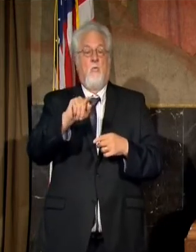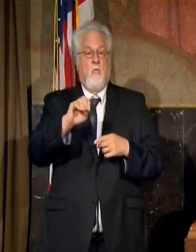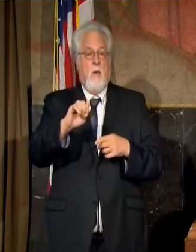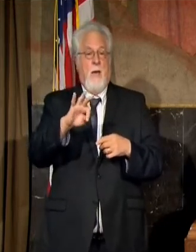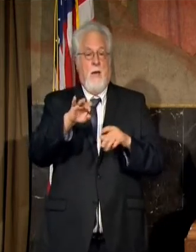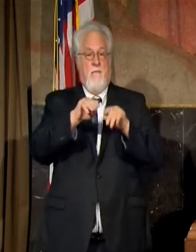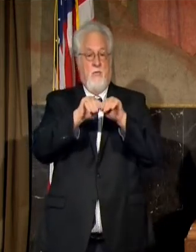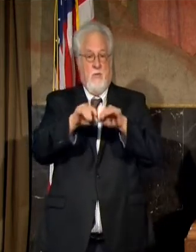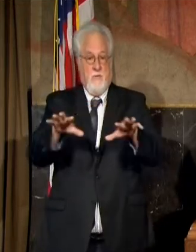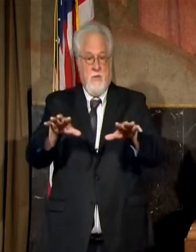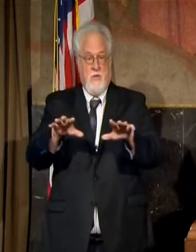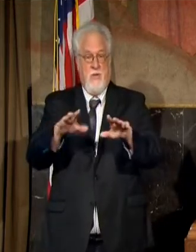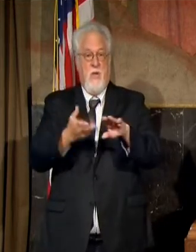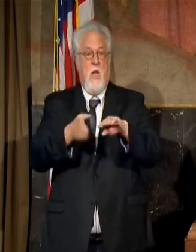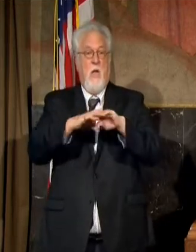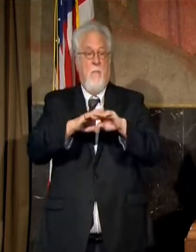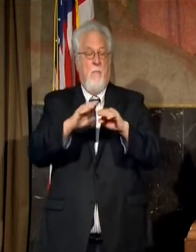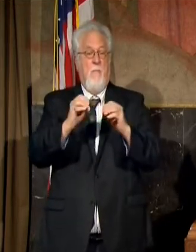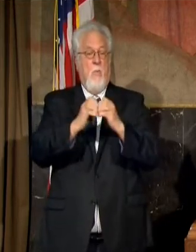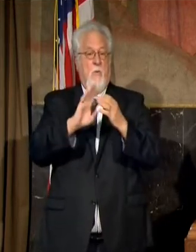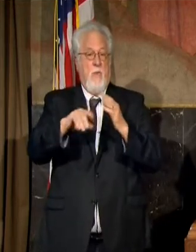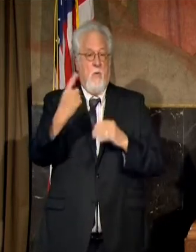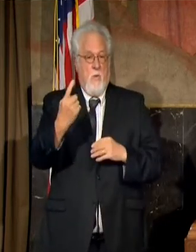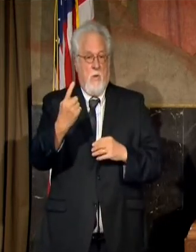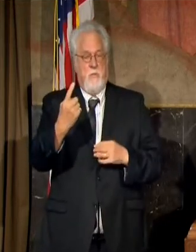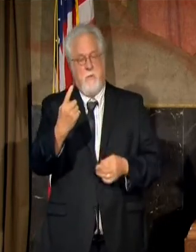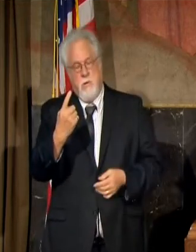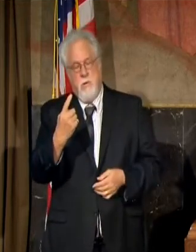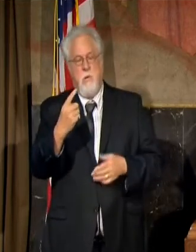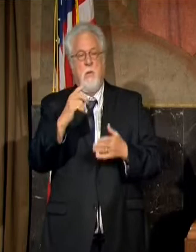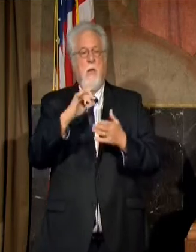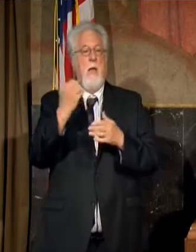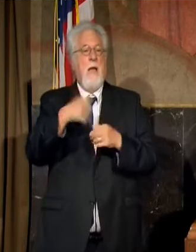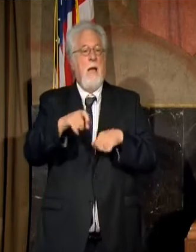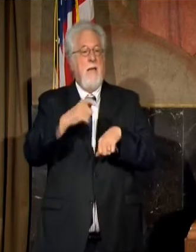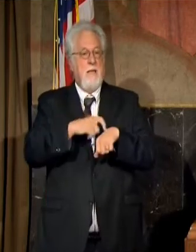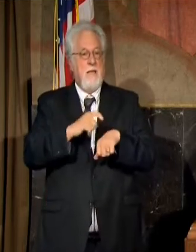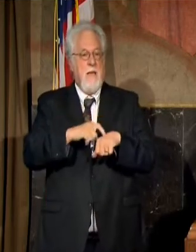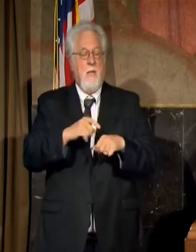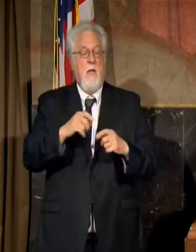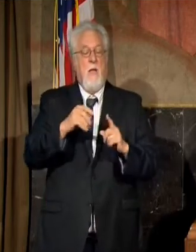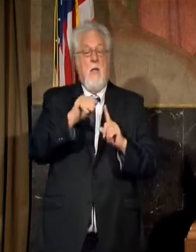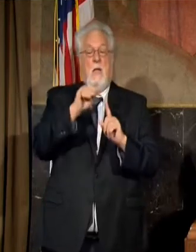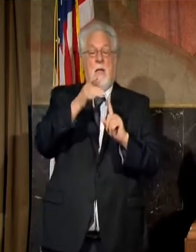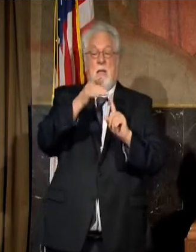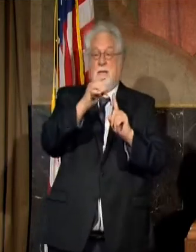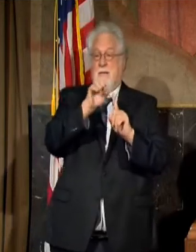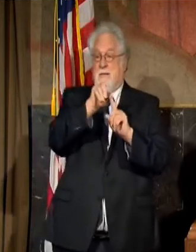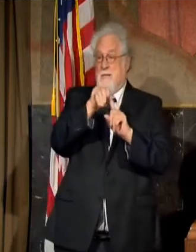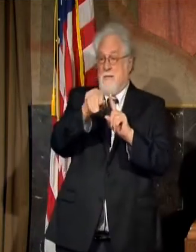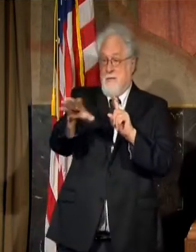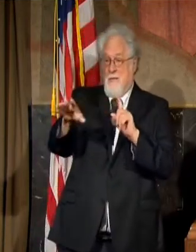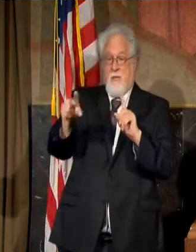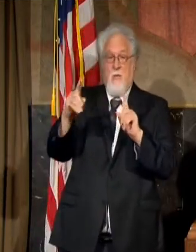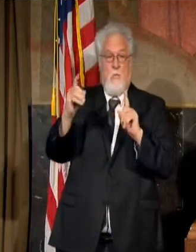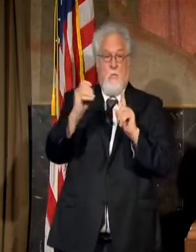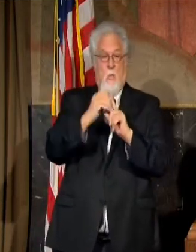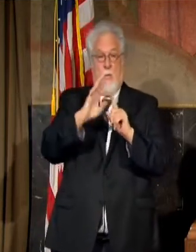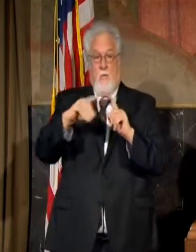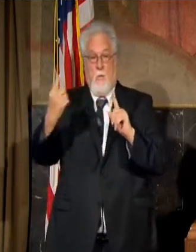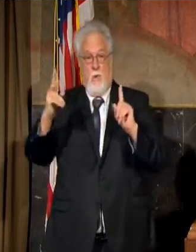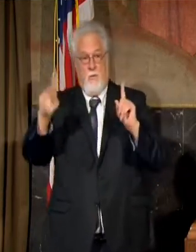above one. That, too, is very concerning because anytime the transmission rate is above one, that means that